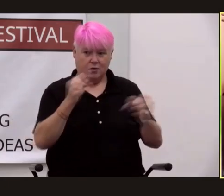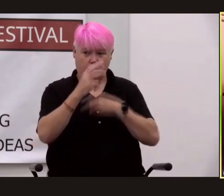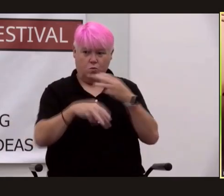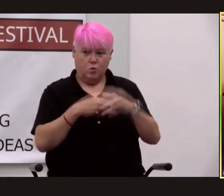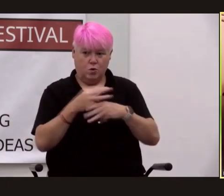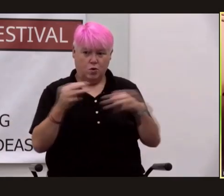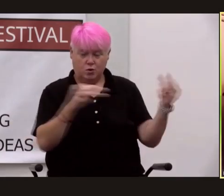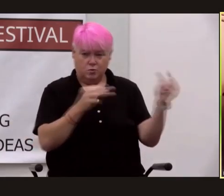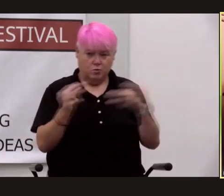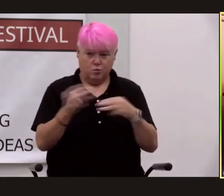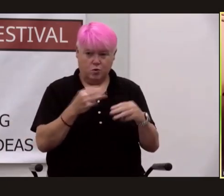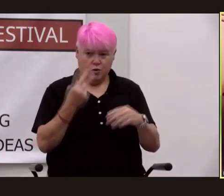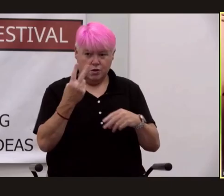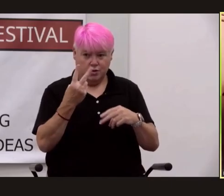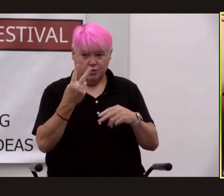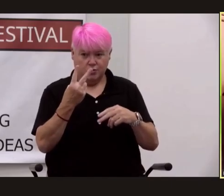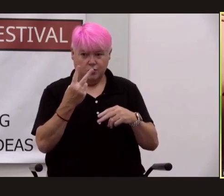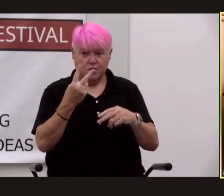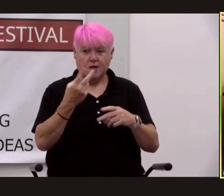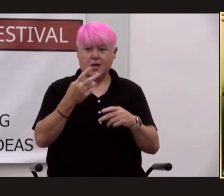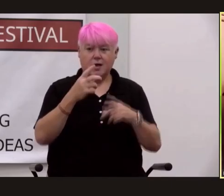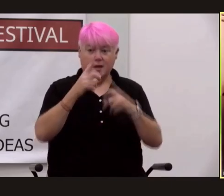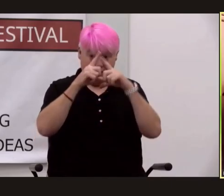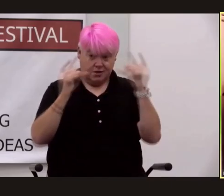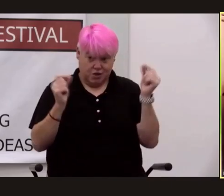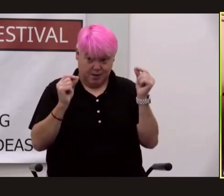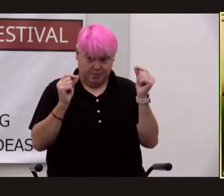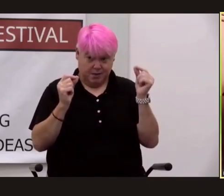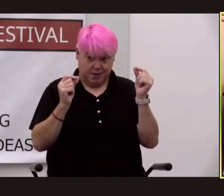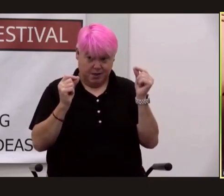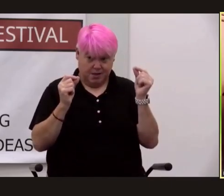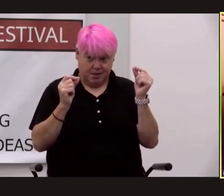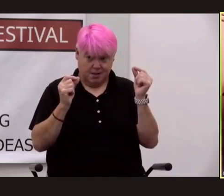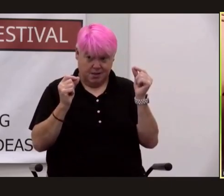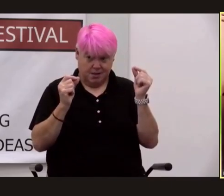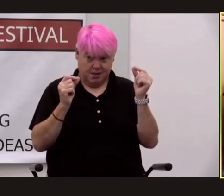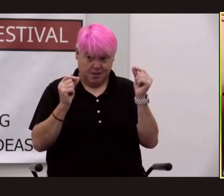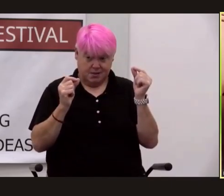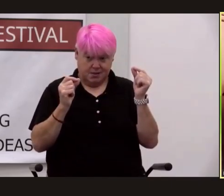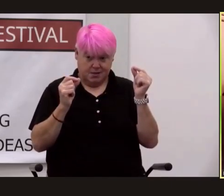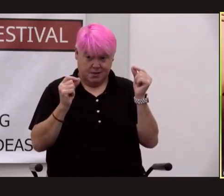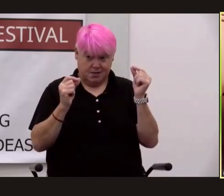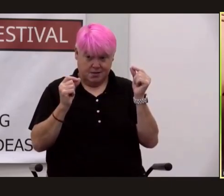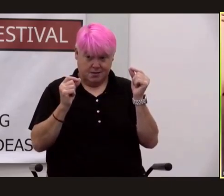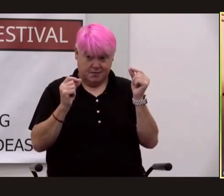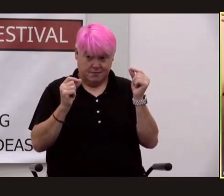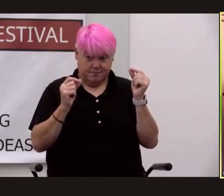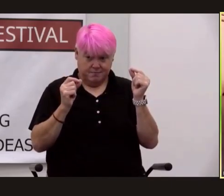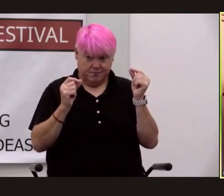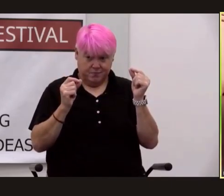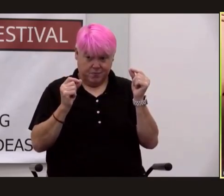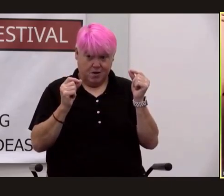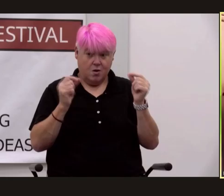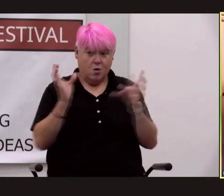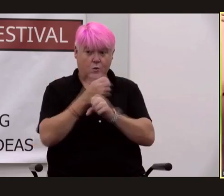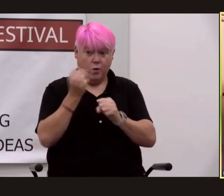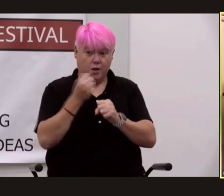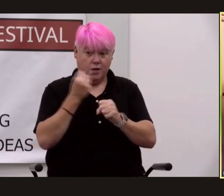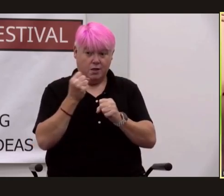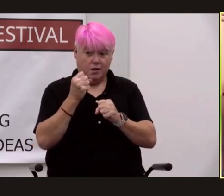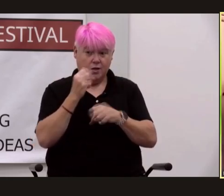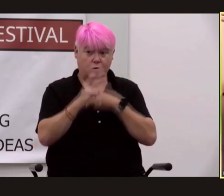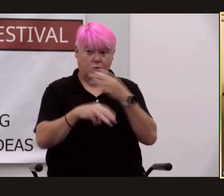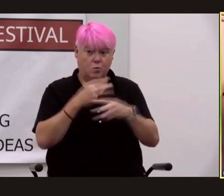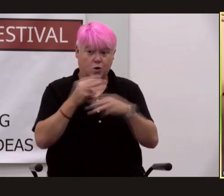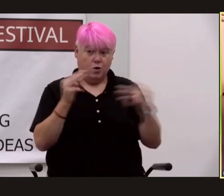them the japanese um uh uh and uh the germans win world war ii all right so